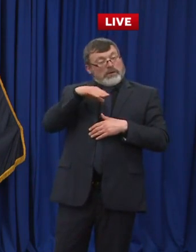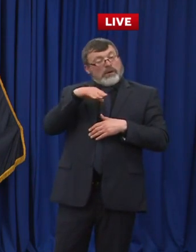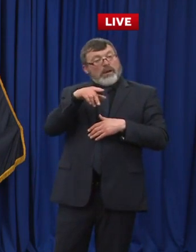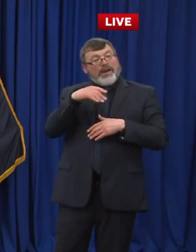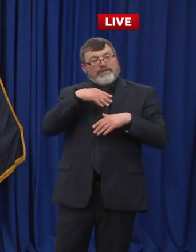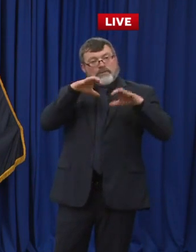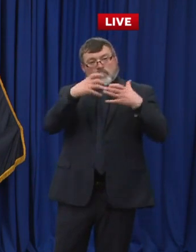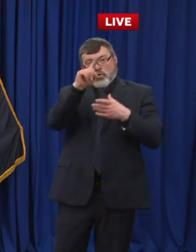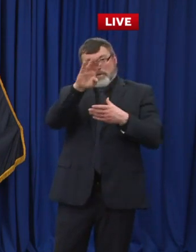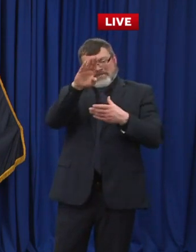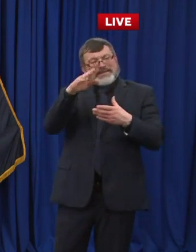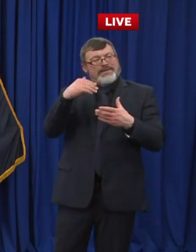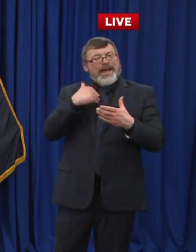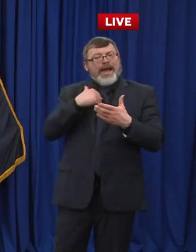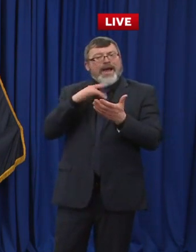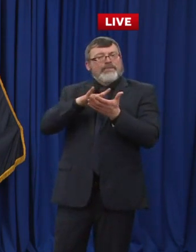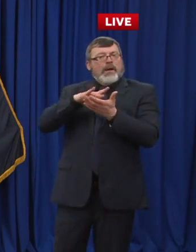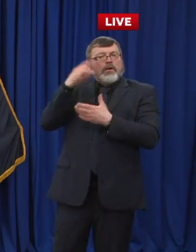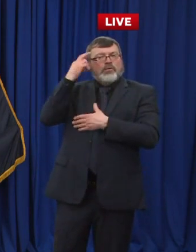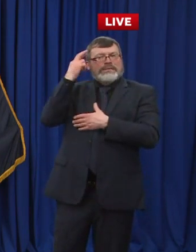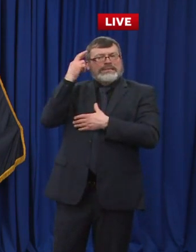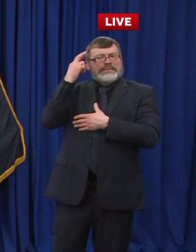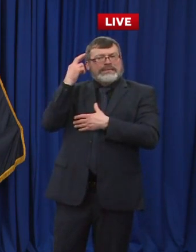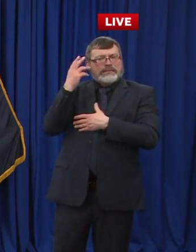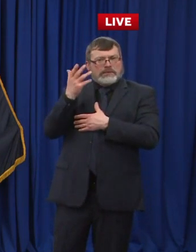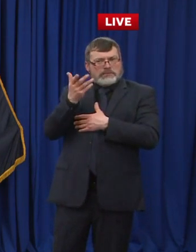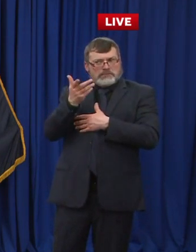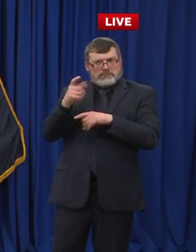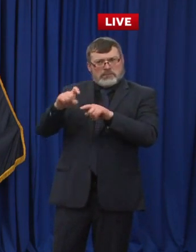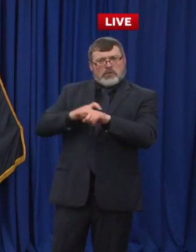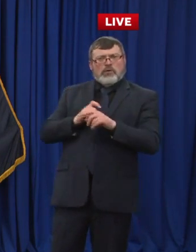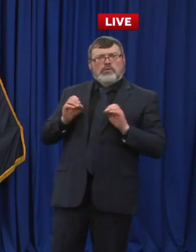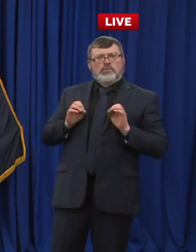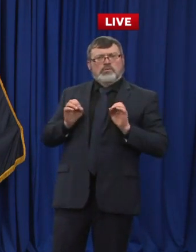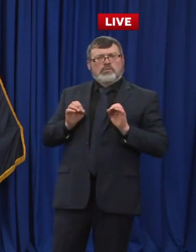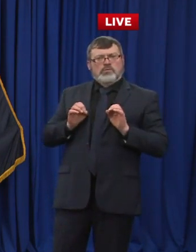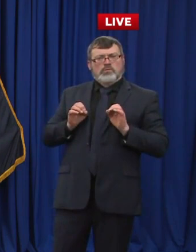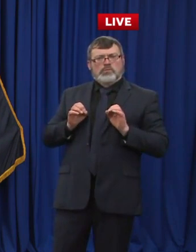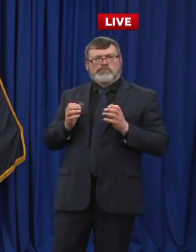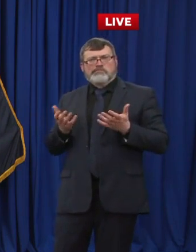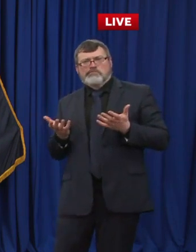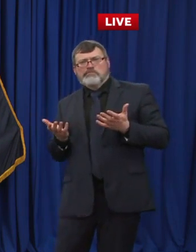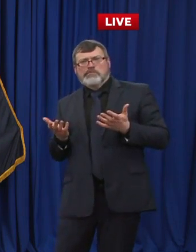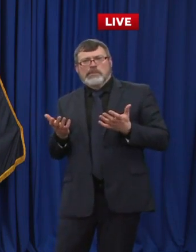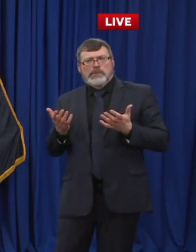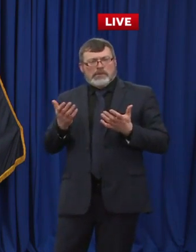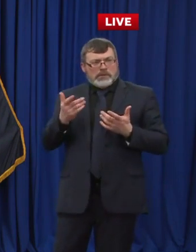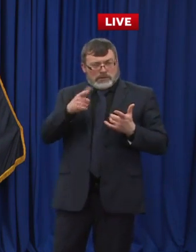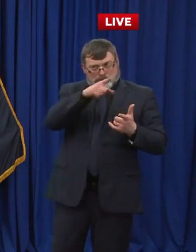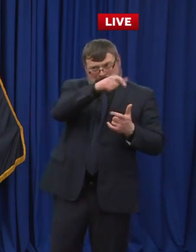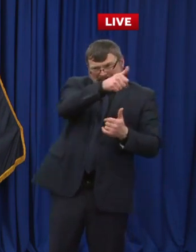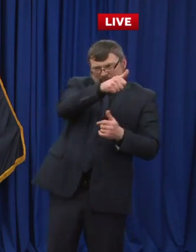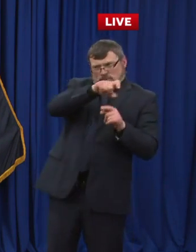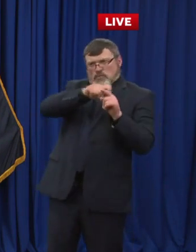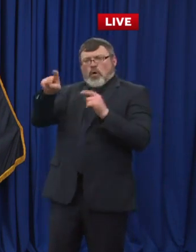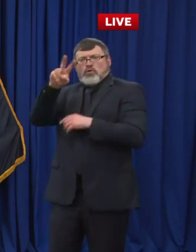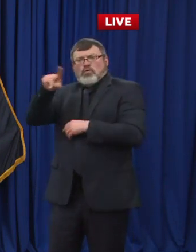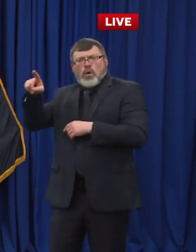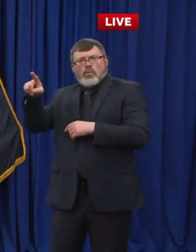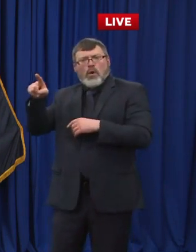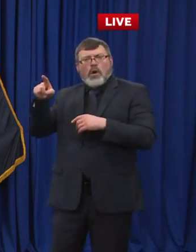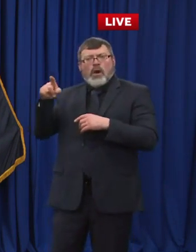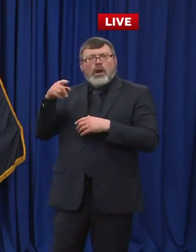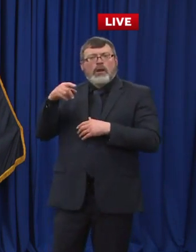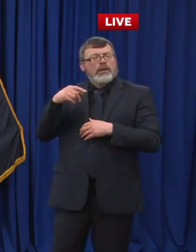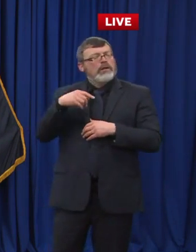the call and they call 211 and 211 tells them to wait for the call. So how many people are still in this situation is your estimation? And what should